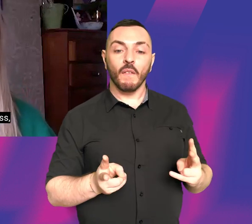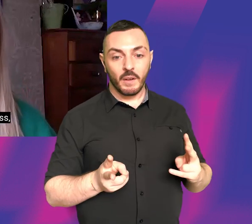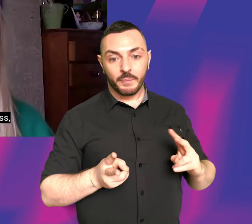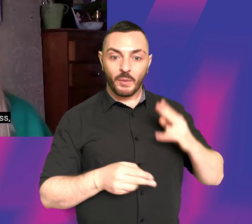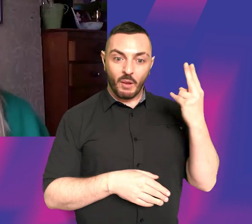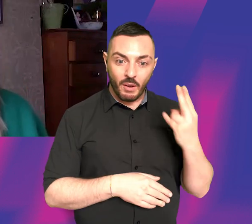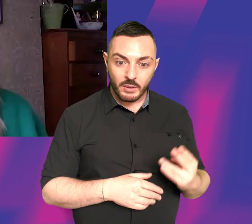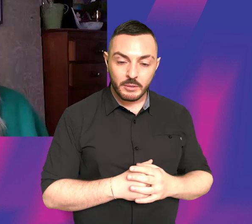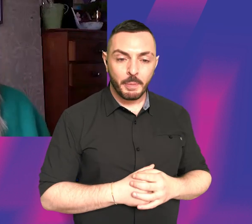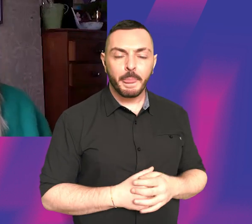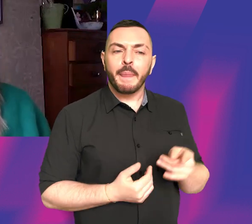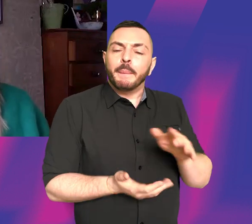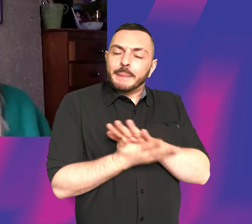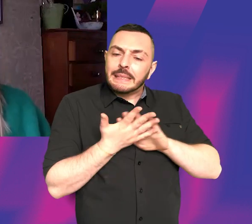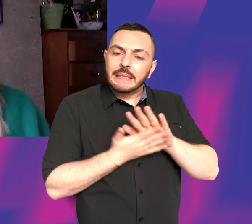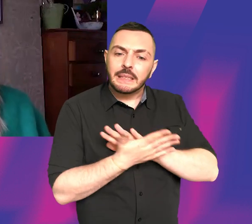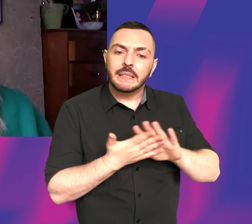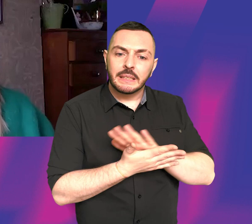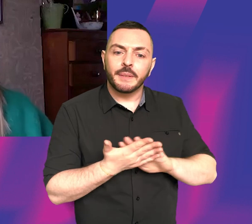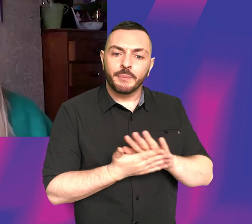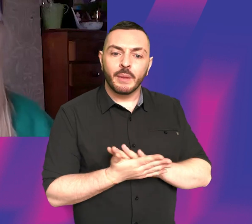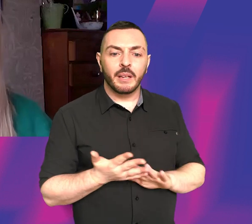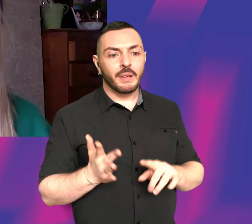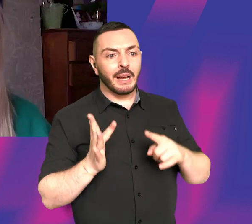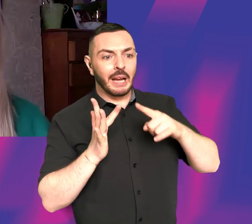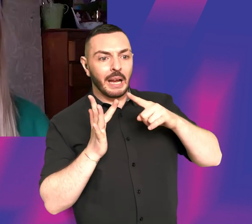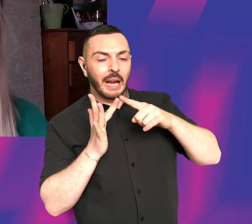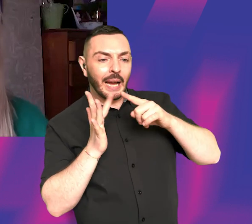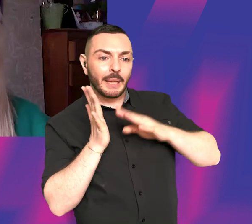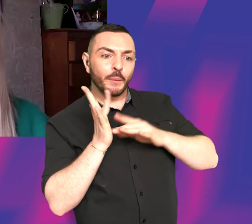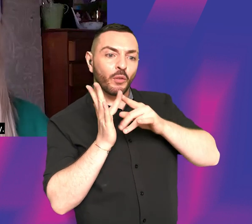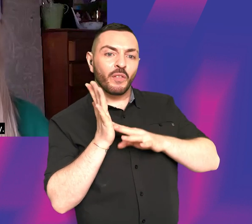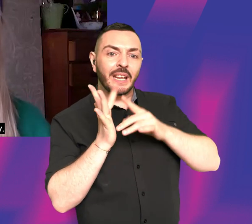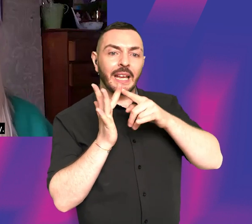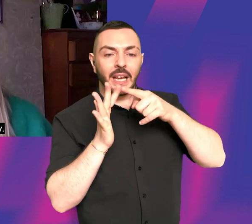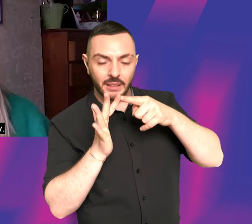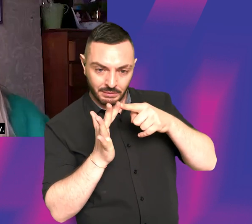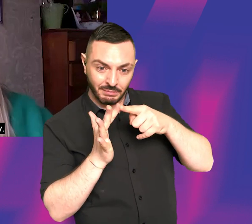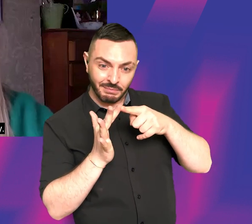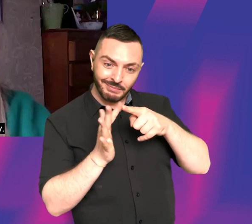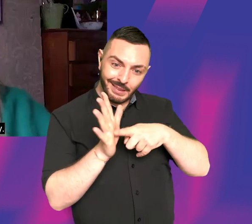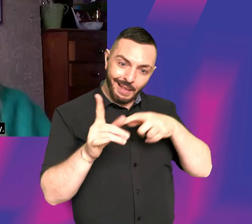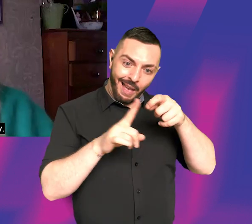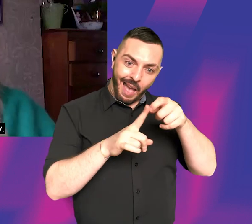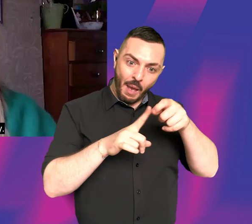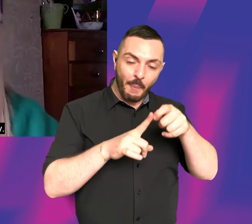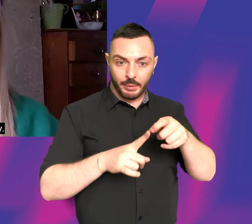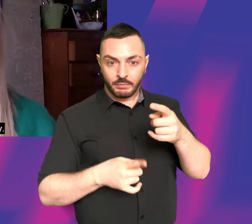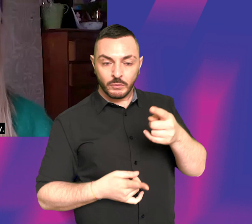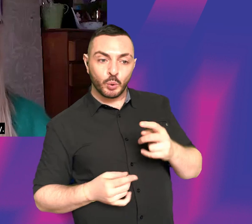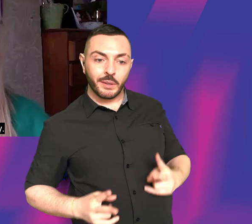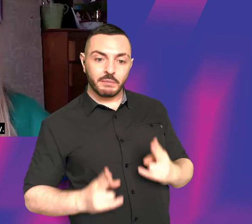just, you know, you, you, if you have iMovie, then you can, you can cut your own film. And that is, you know, that's